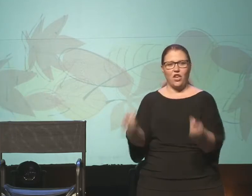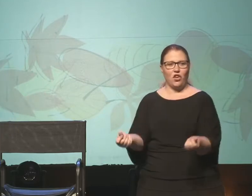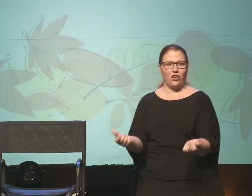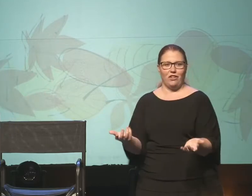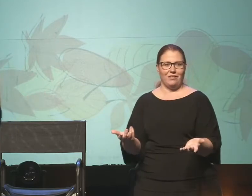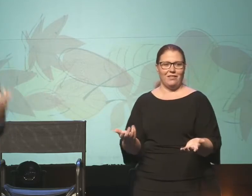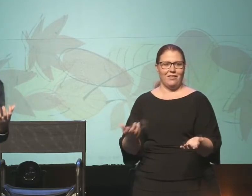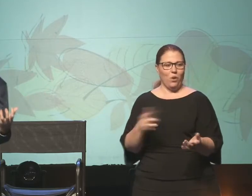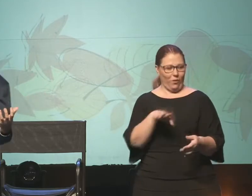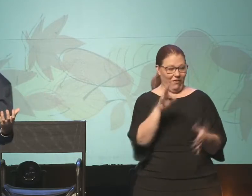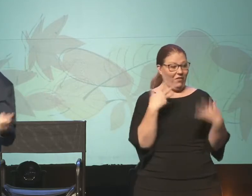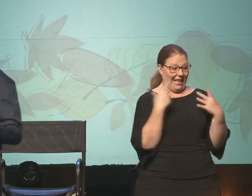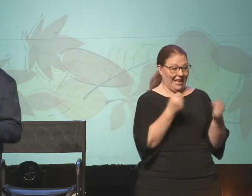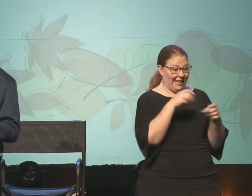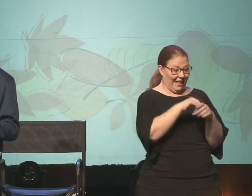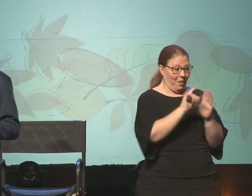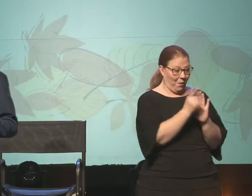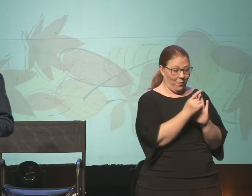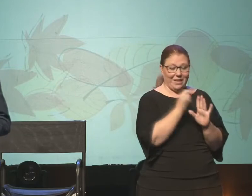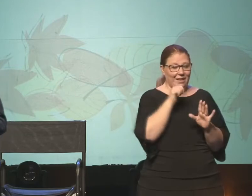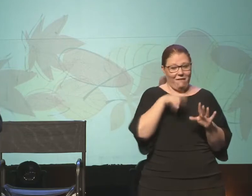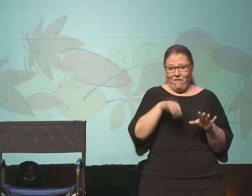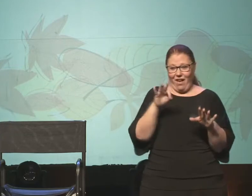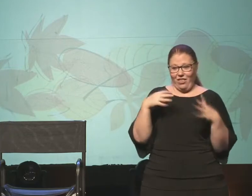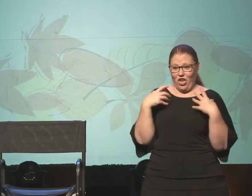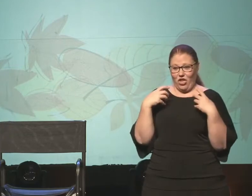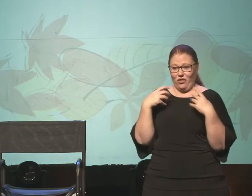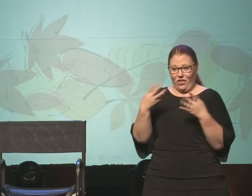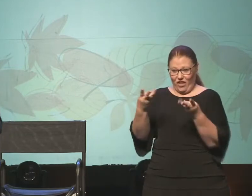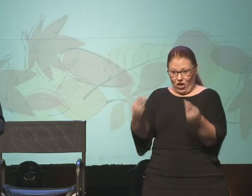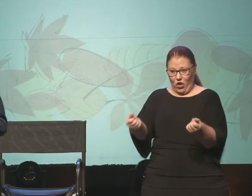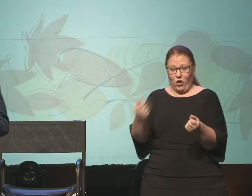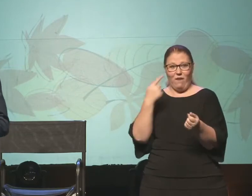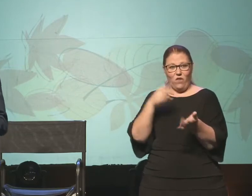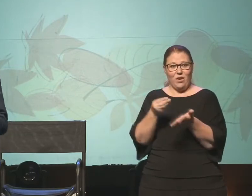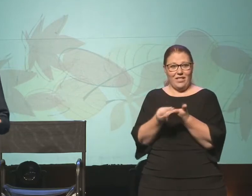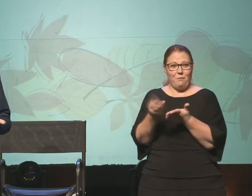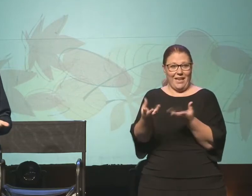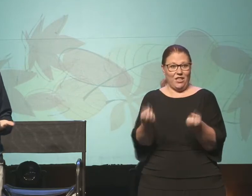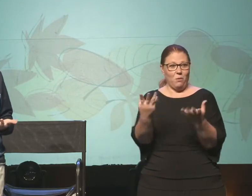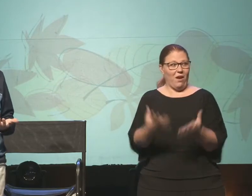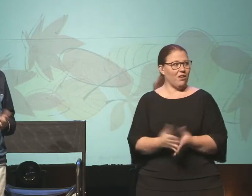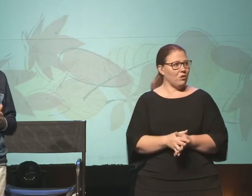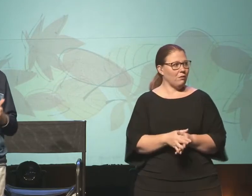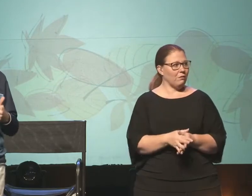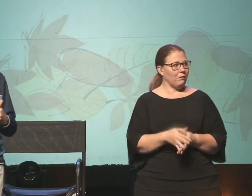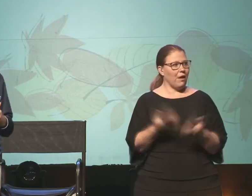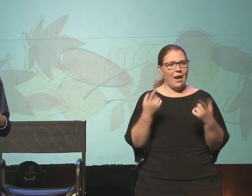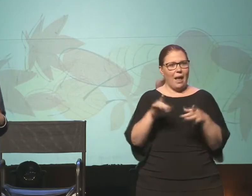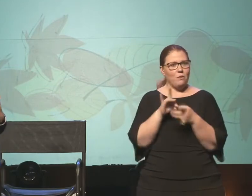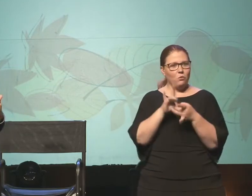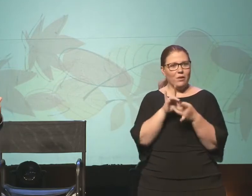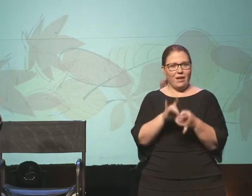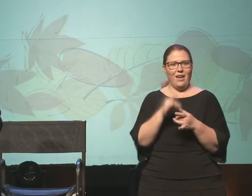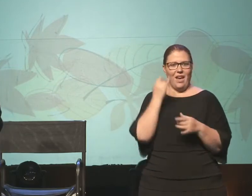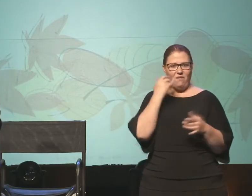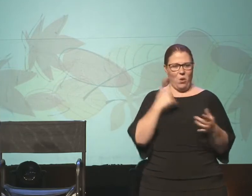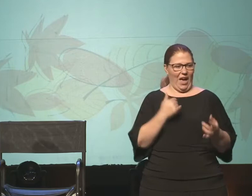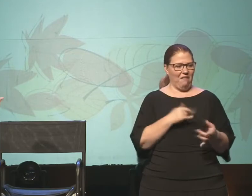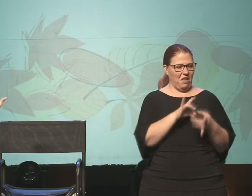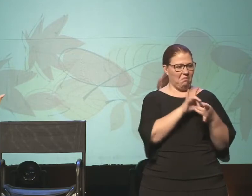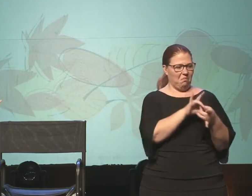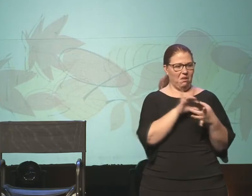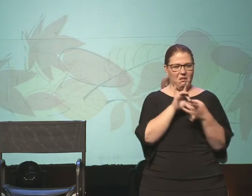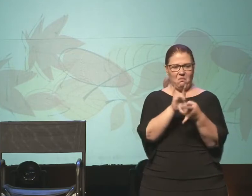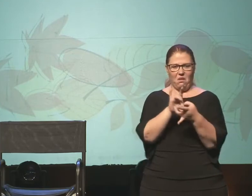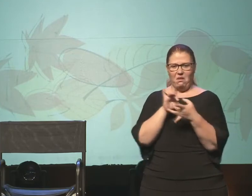right? We found the healing in the moment, but we didn't find the cure for overspending. This happens relationally too. If you're in a string of relationships and they're all